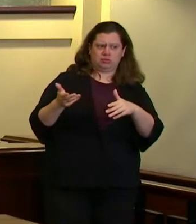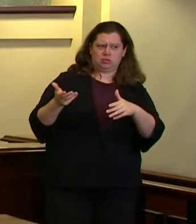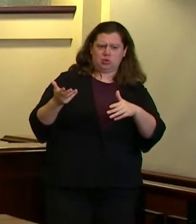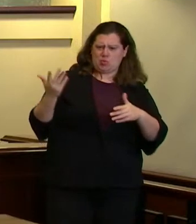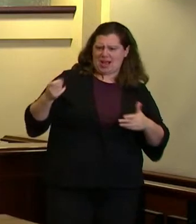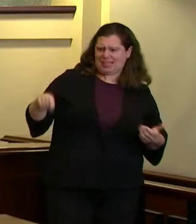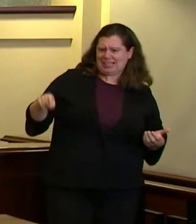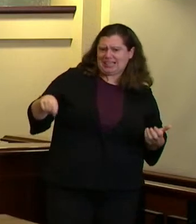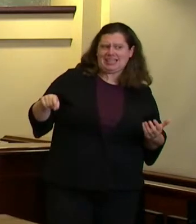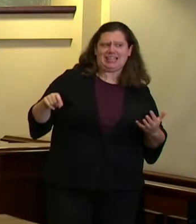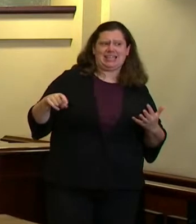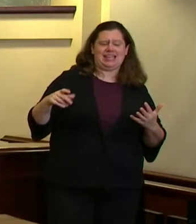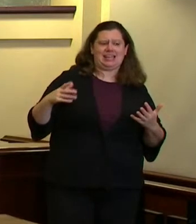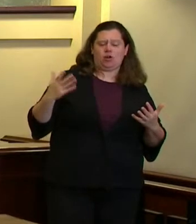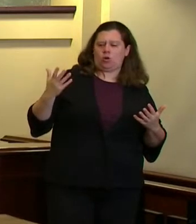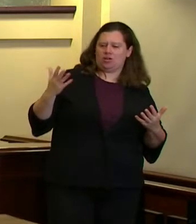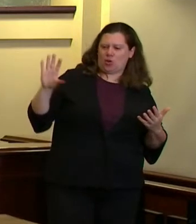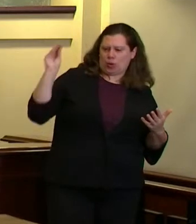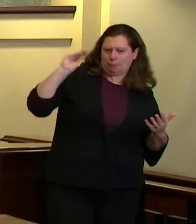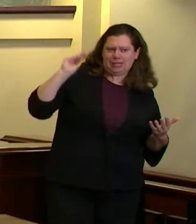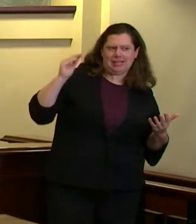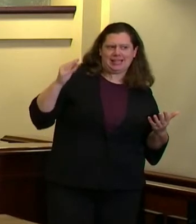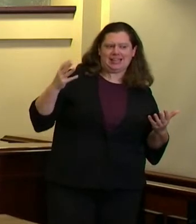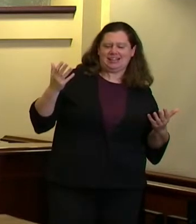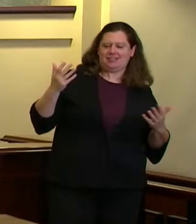like what what specific rules or recommendations